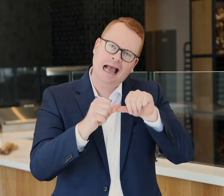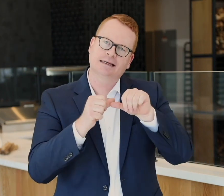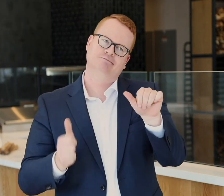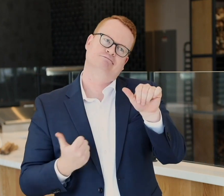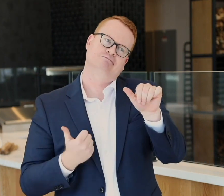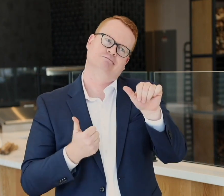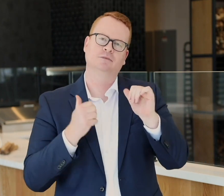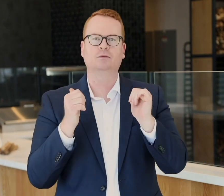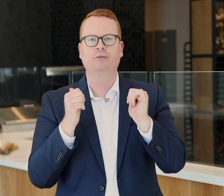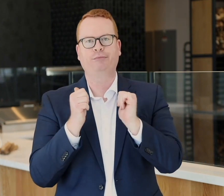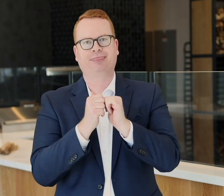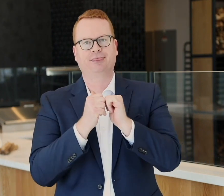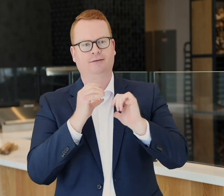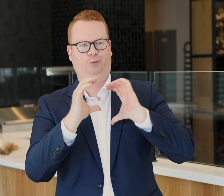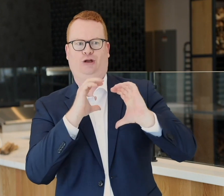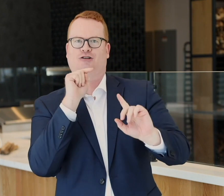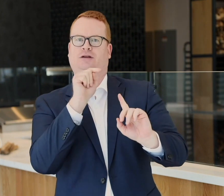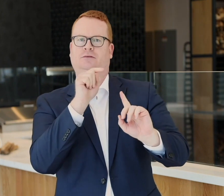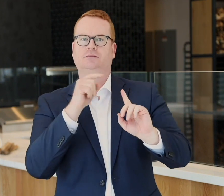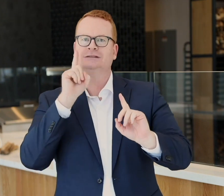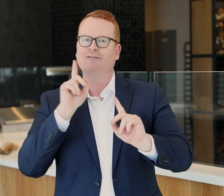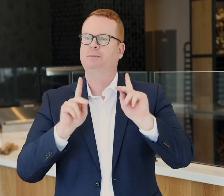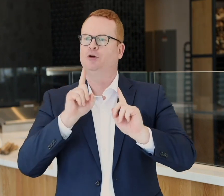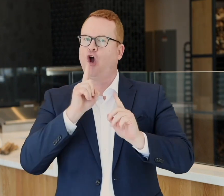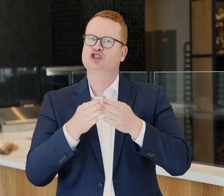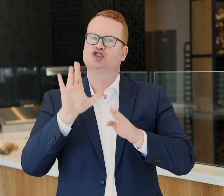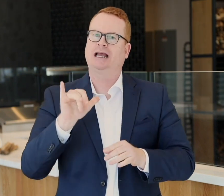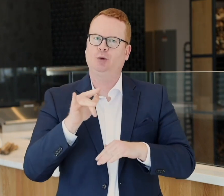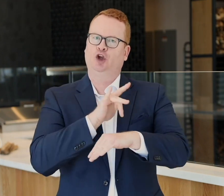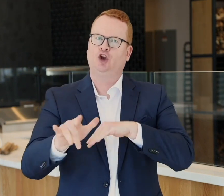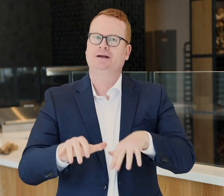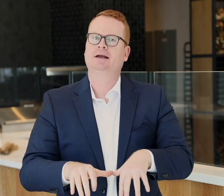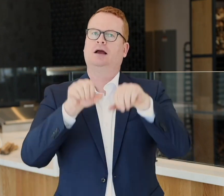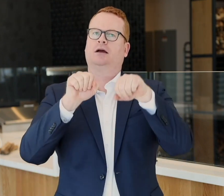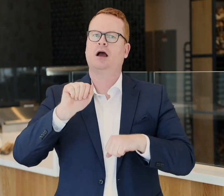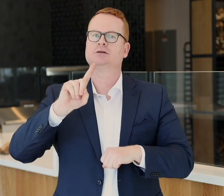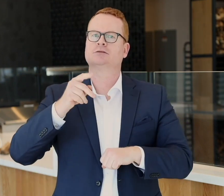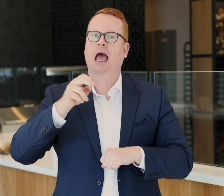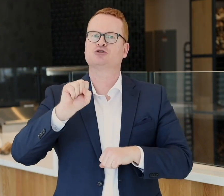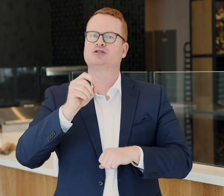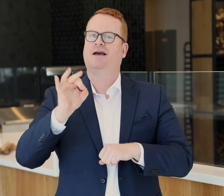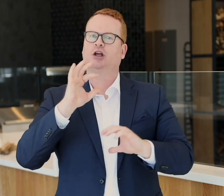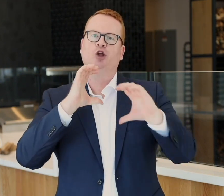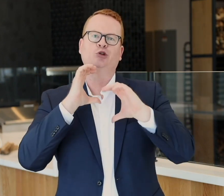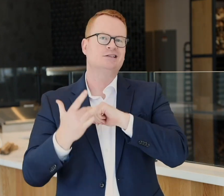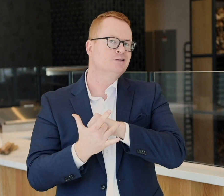catch up with communication, Deaf people are generally early adopters of comms tech.